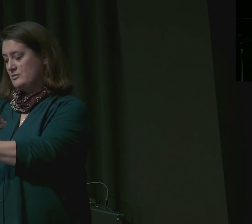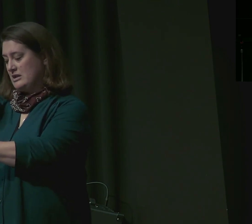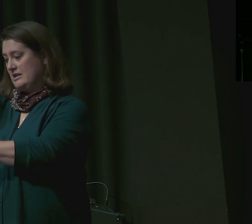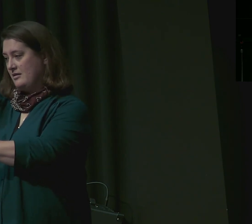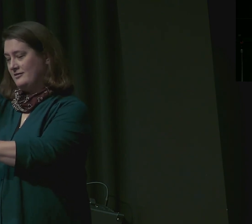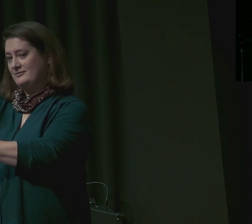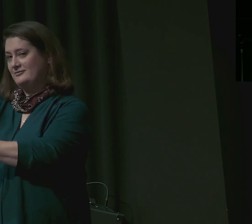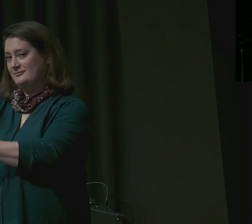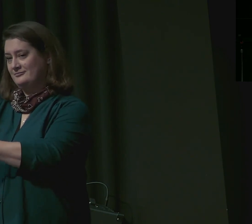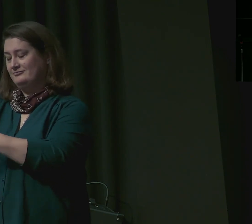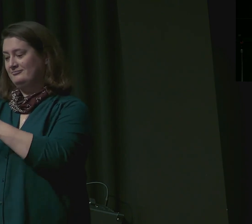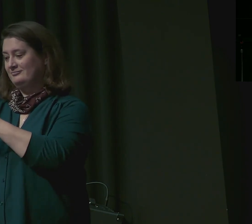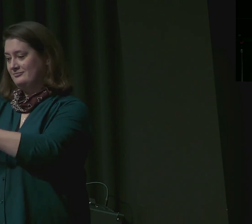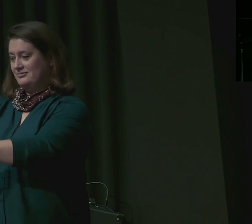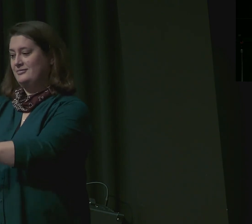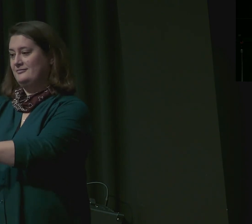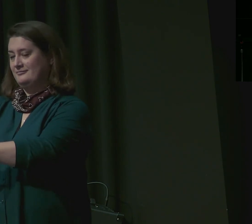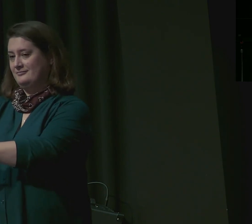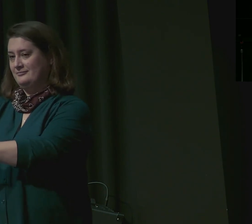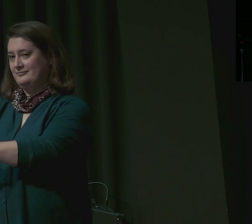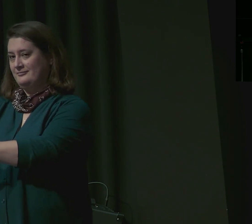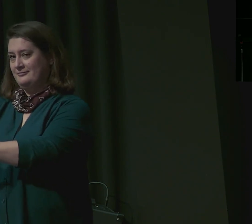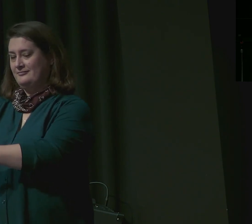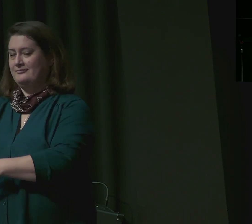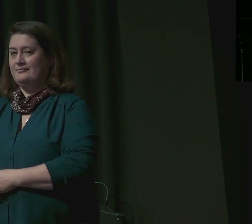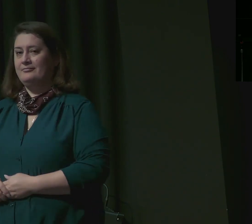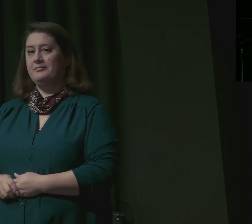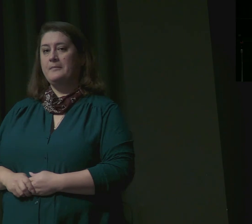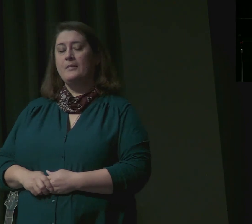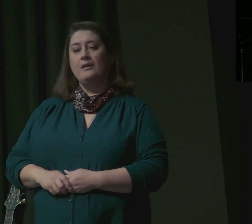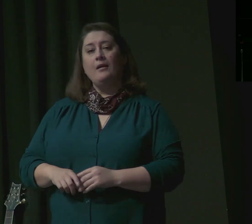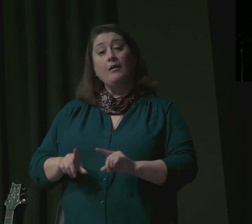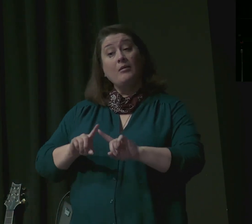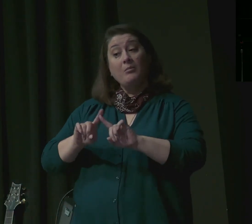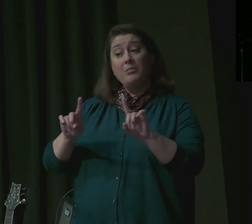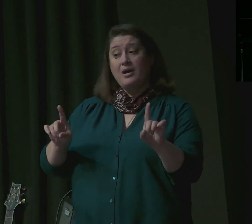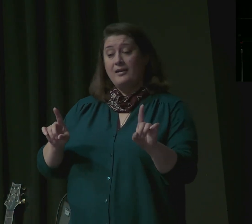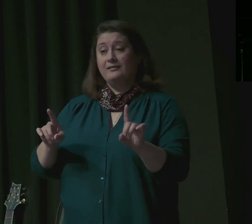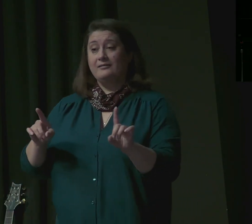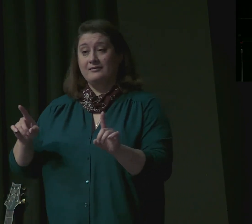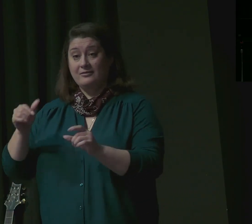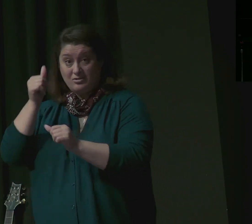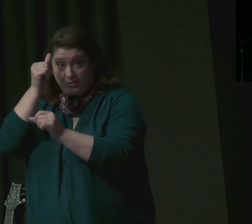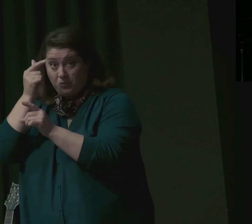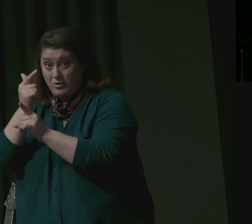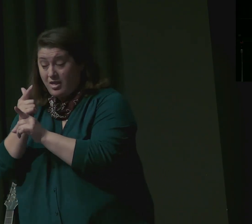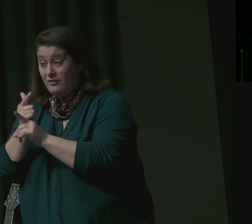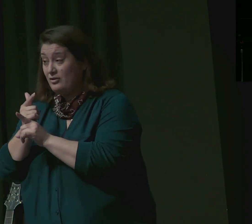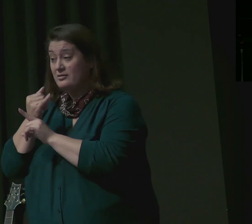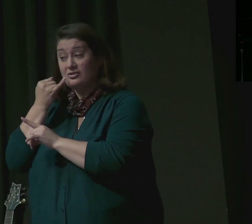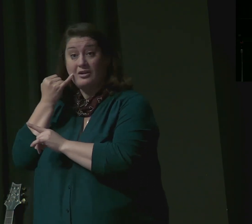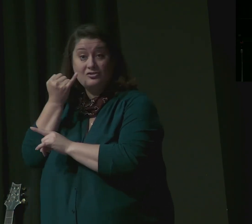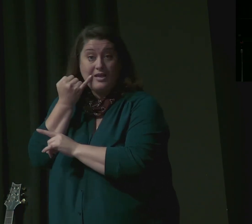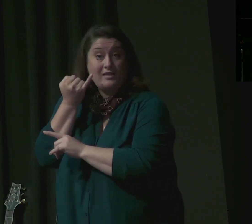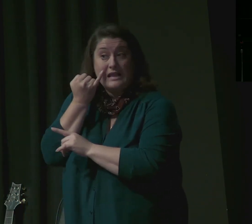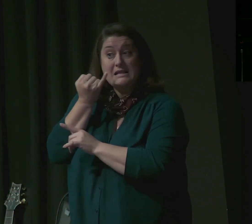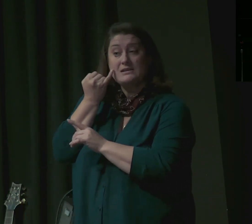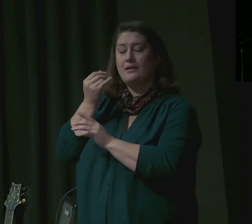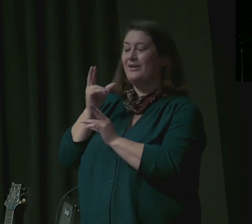They eat and drink and make merry with Joseph. They are happy together. They are just glad for what they